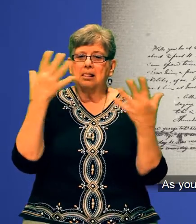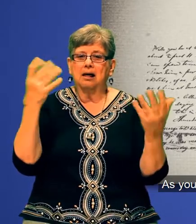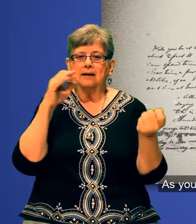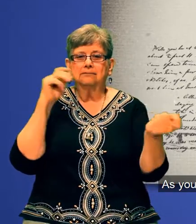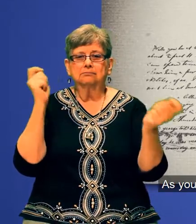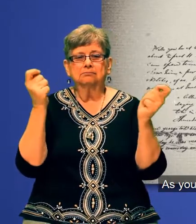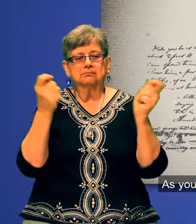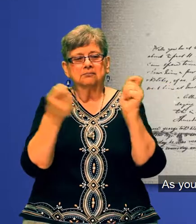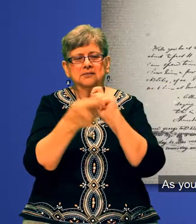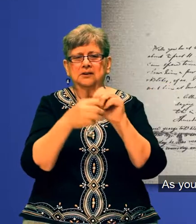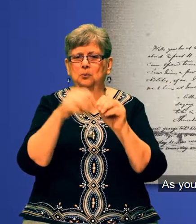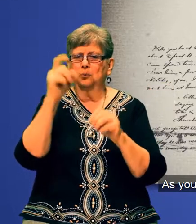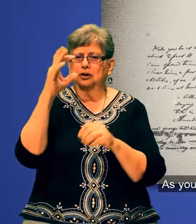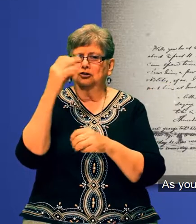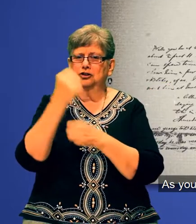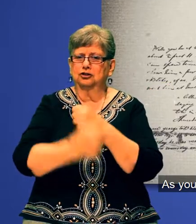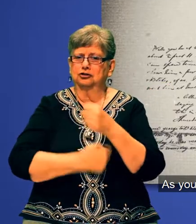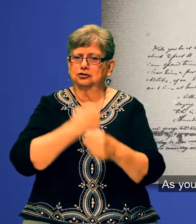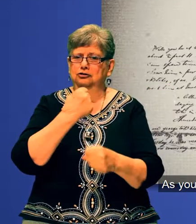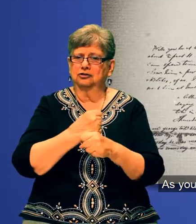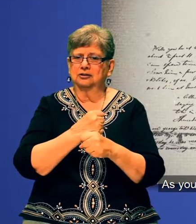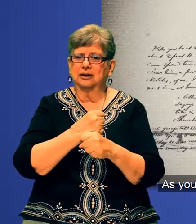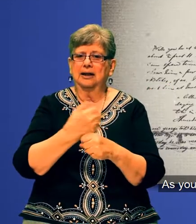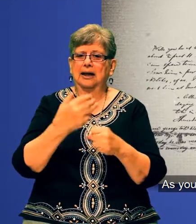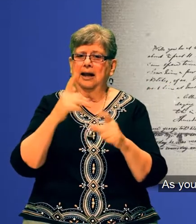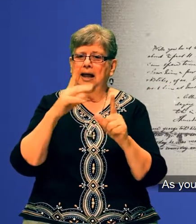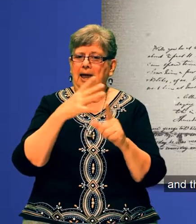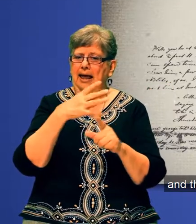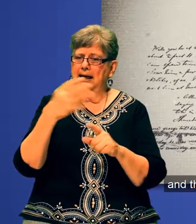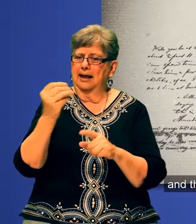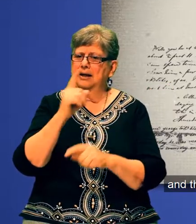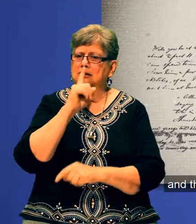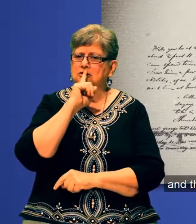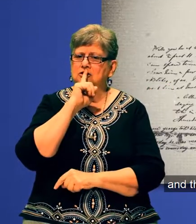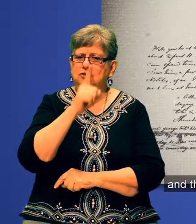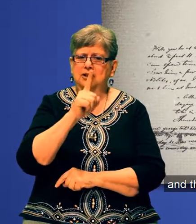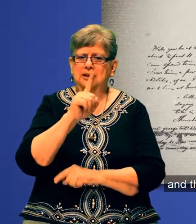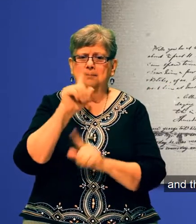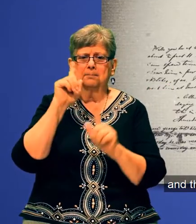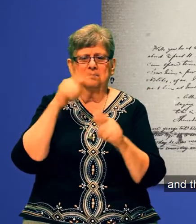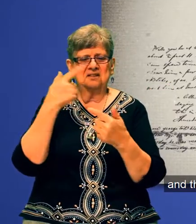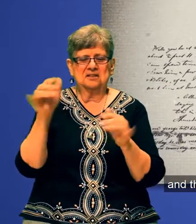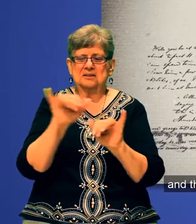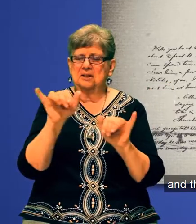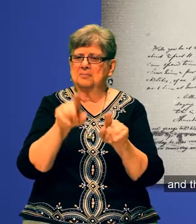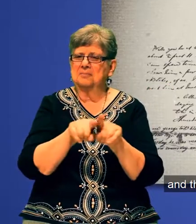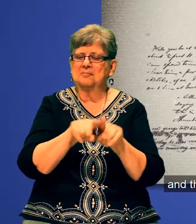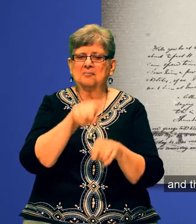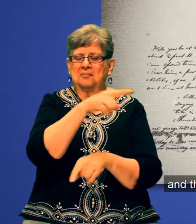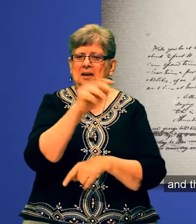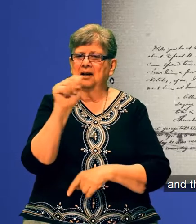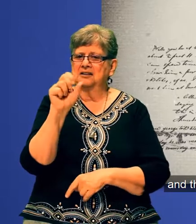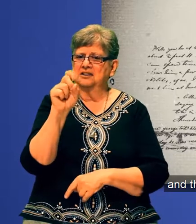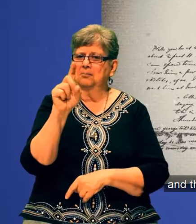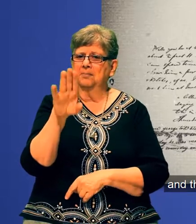As you can imagine, a lot can change in 100 years, and that has certainly been the case with ASDB.